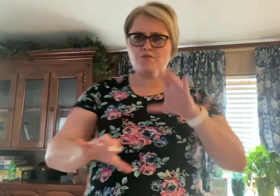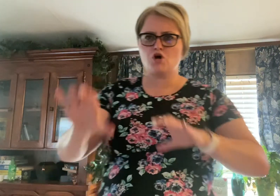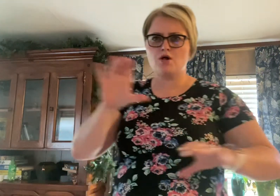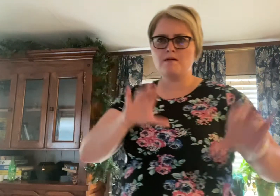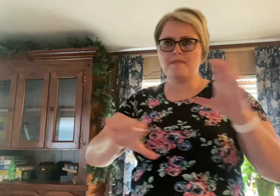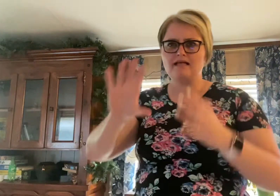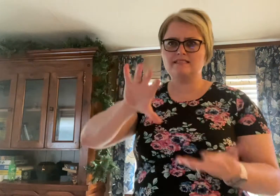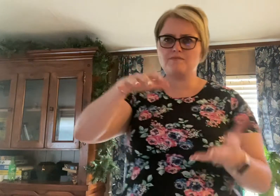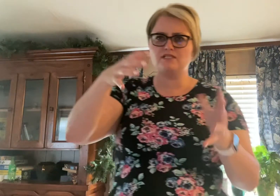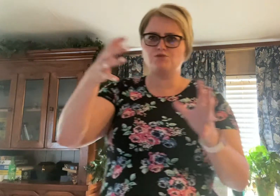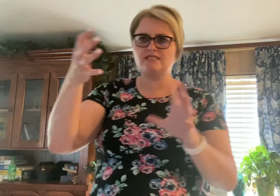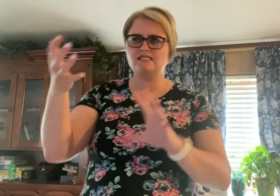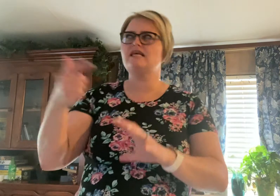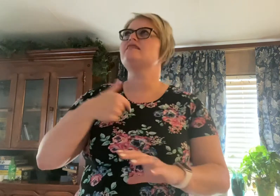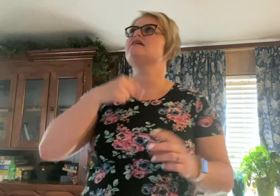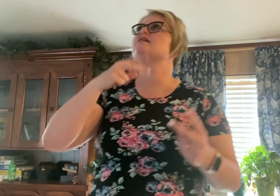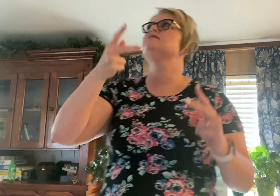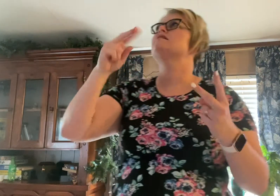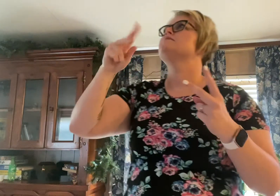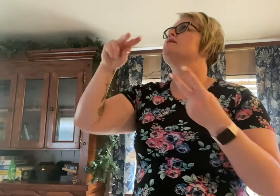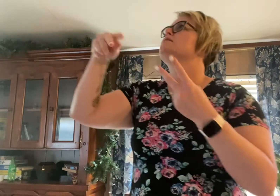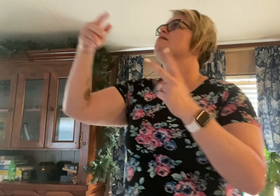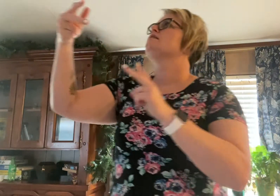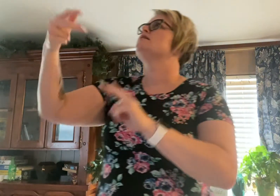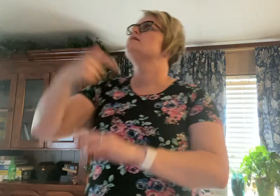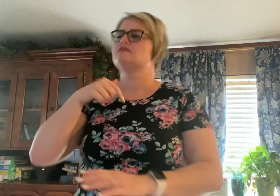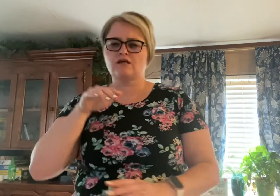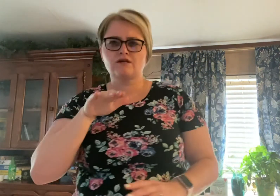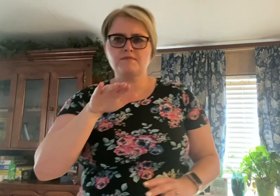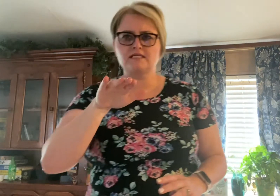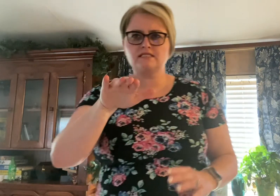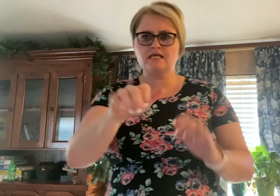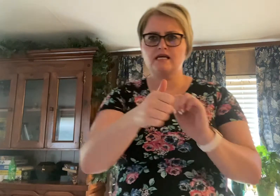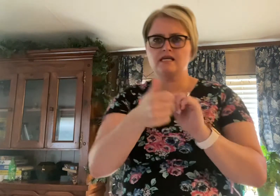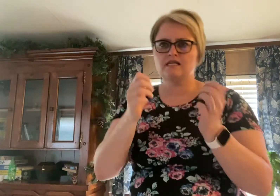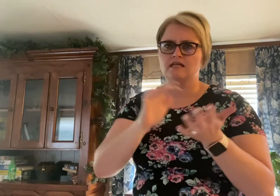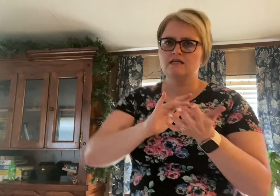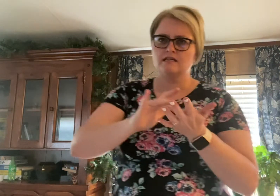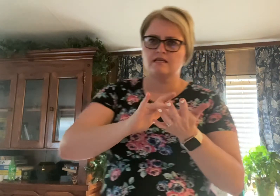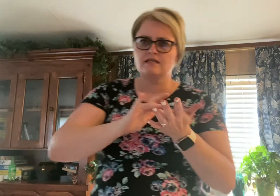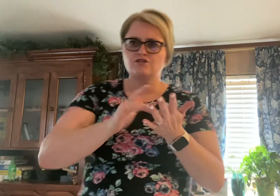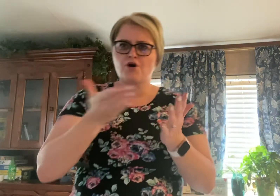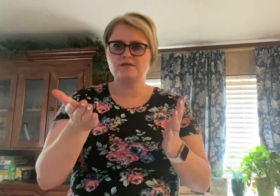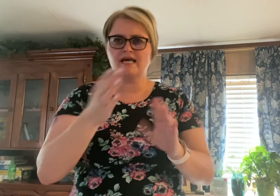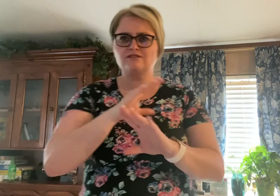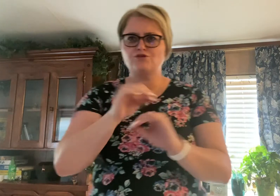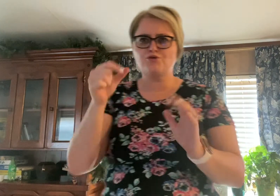imbalance got me twisting things Stabilized with medicine There's no death to